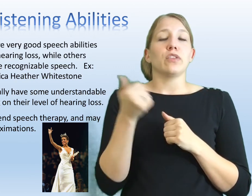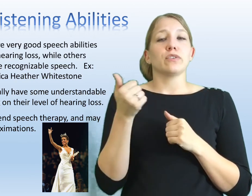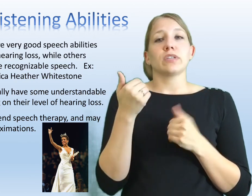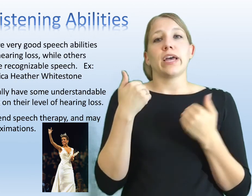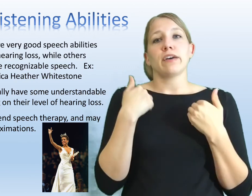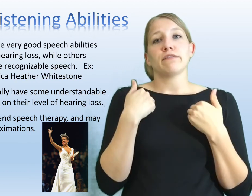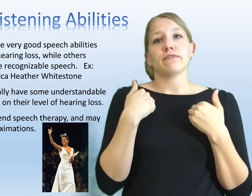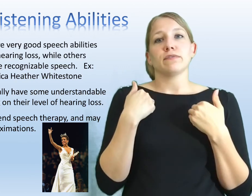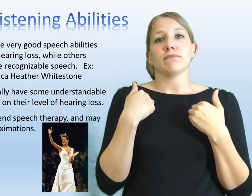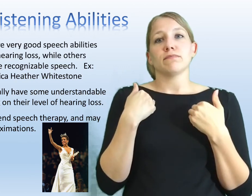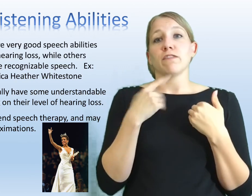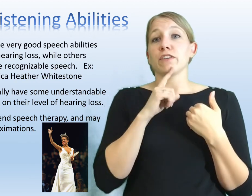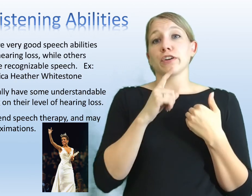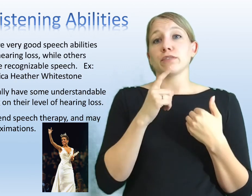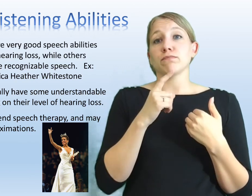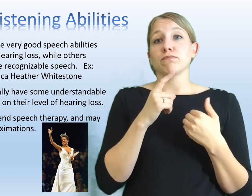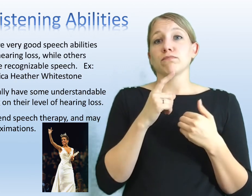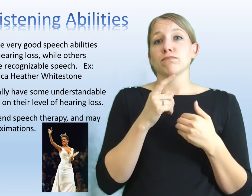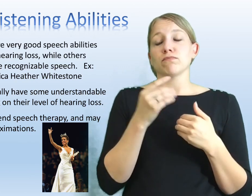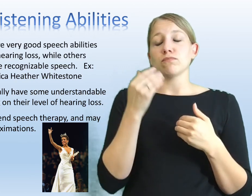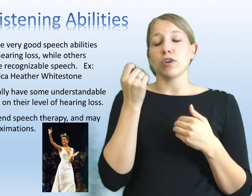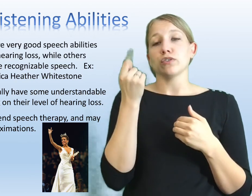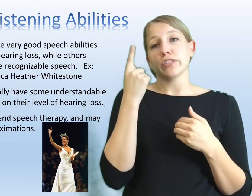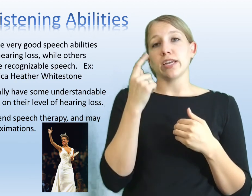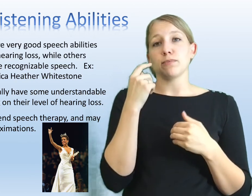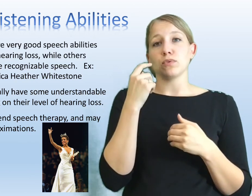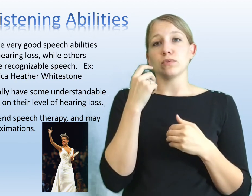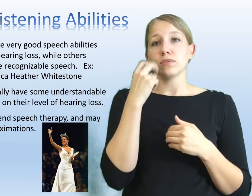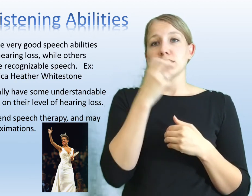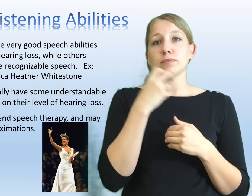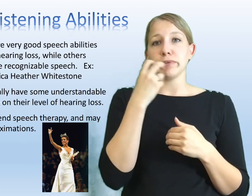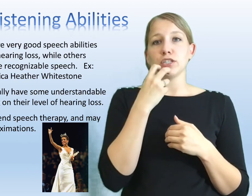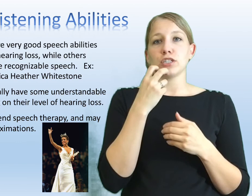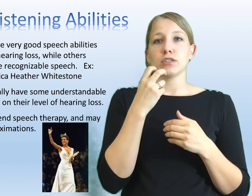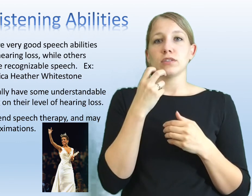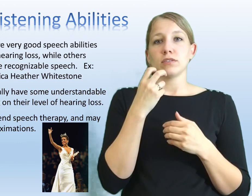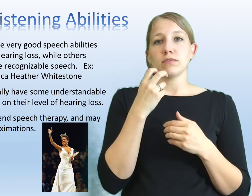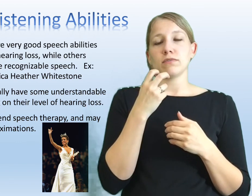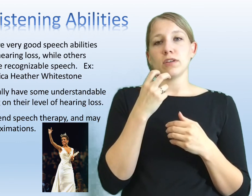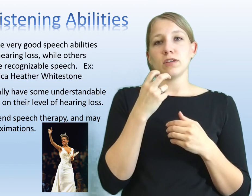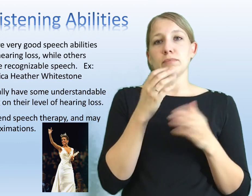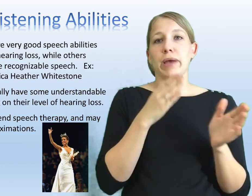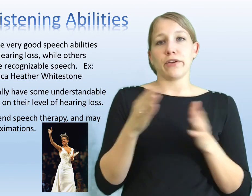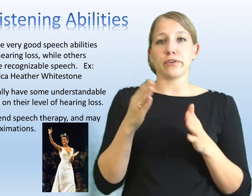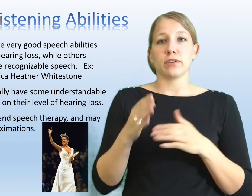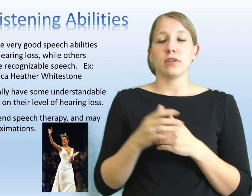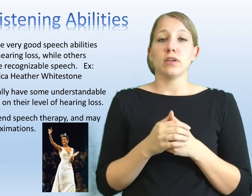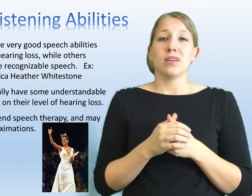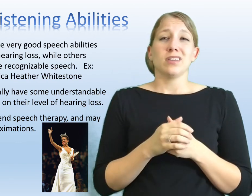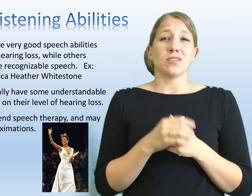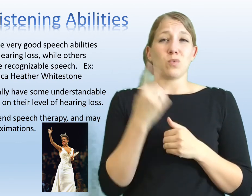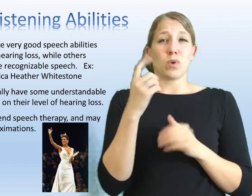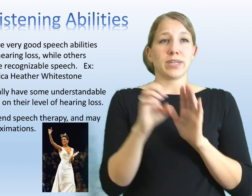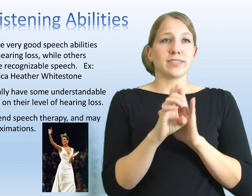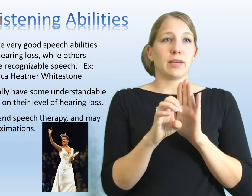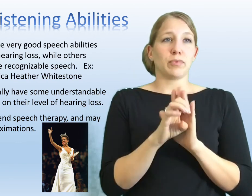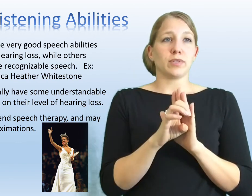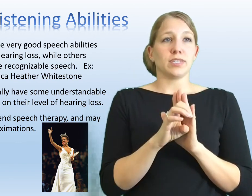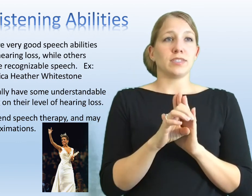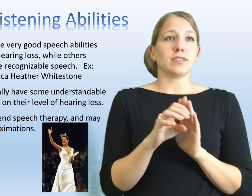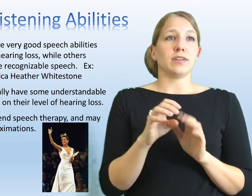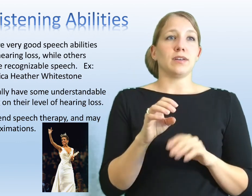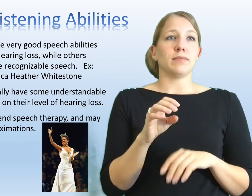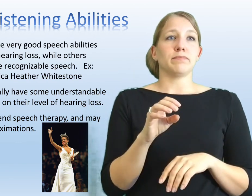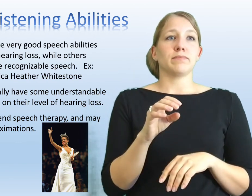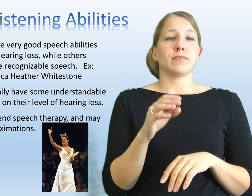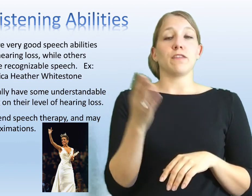Others have a very understandable speech pattern. So one example